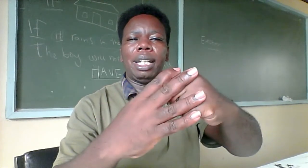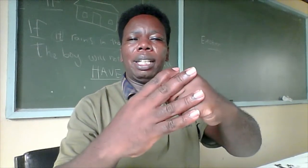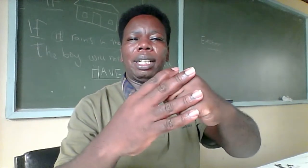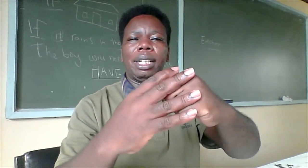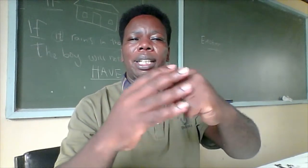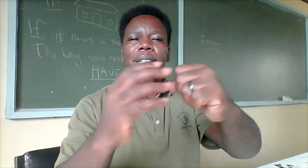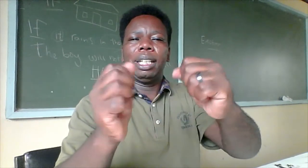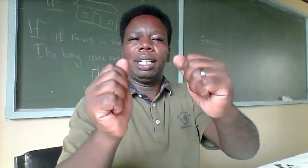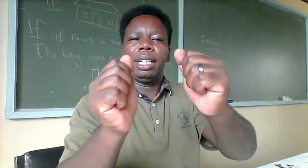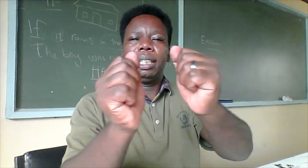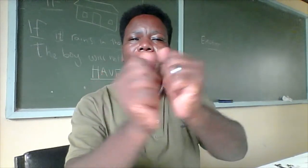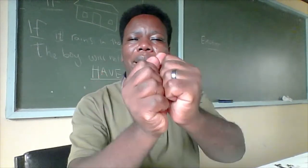ten